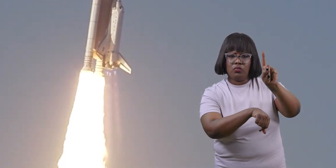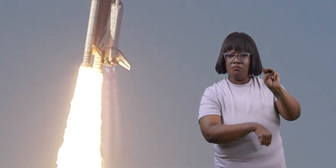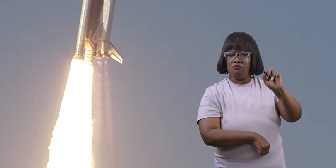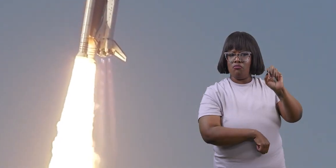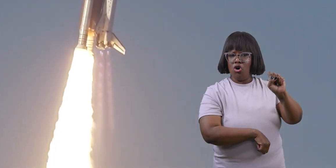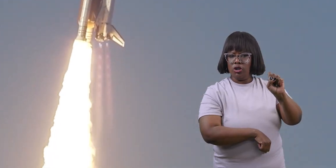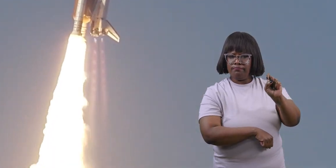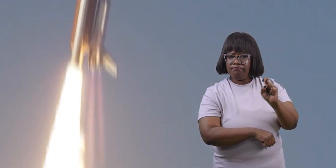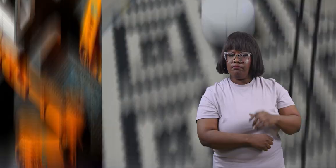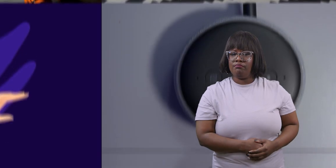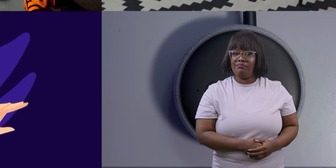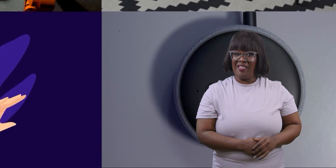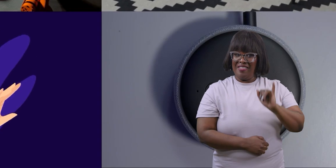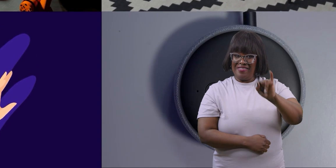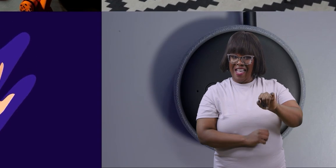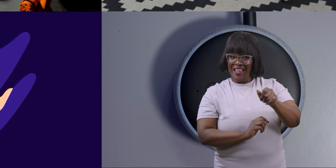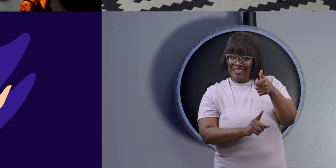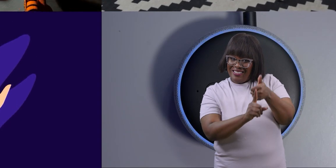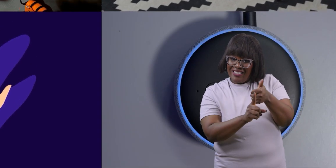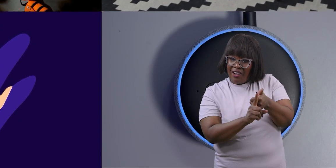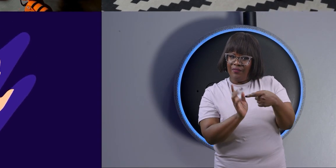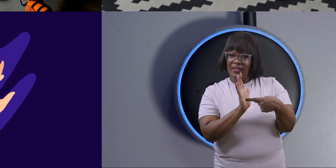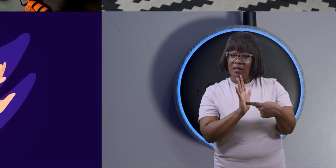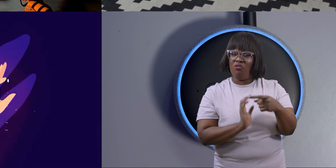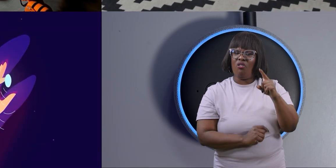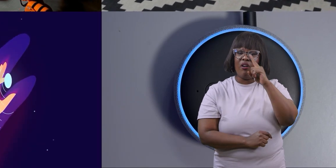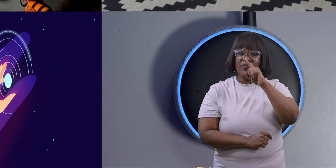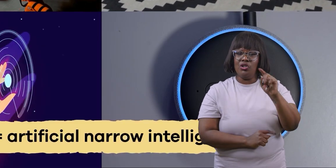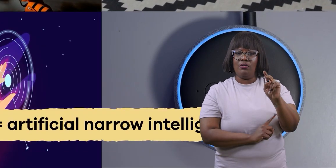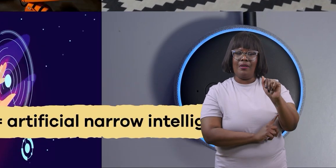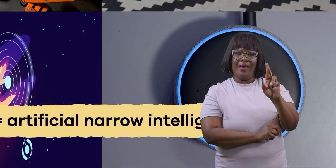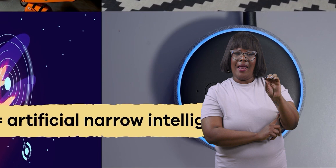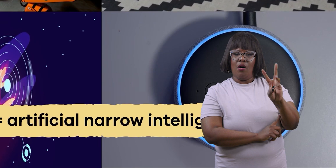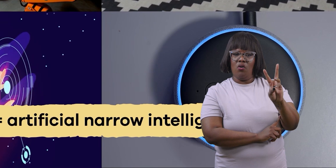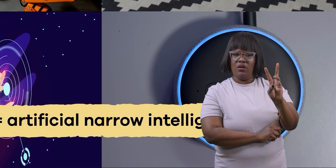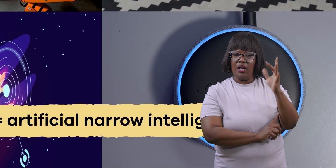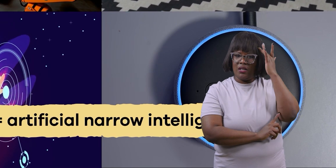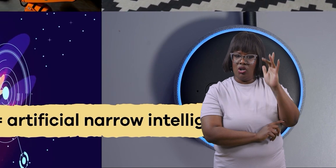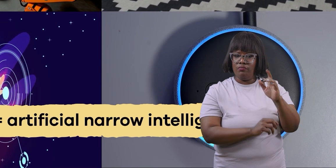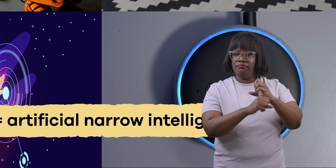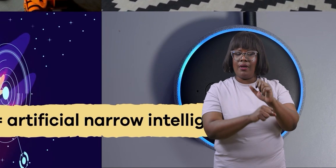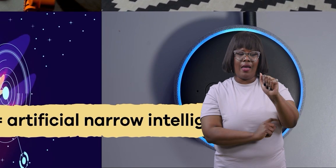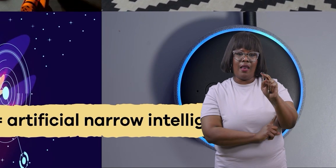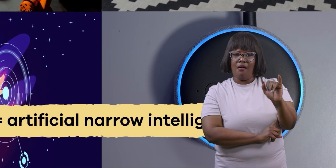on Mars. This type of AI is an example of artificial narrow intelligence, or